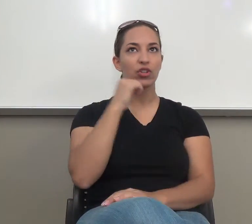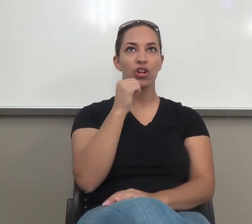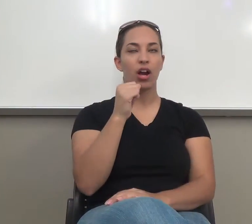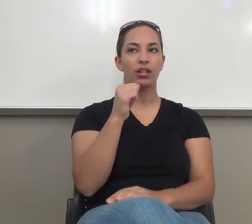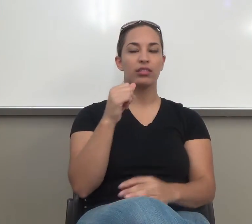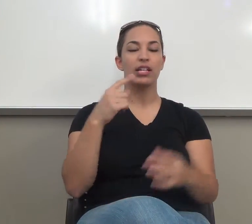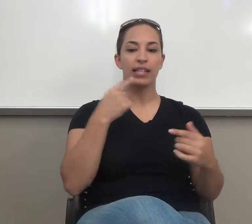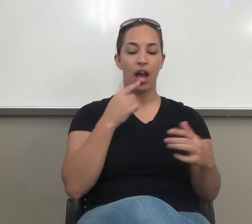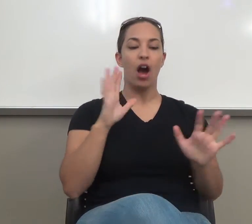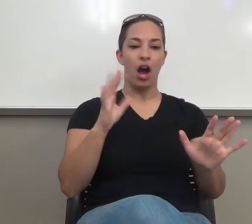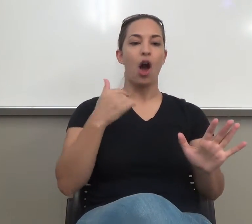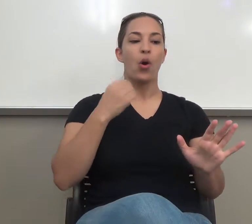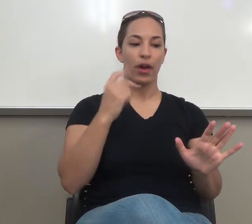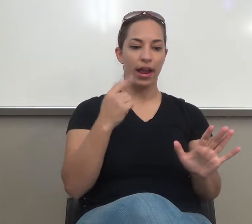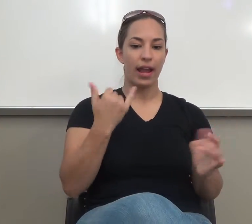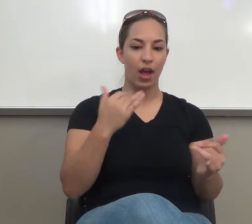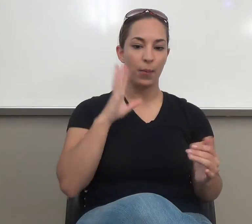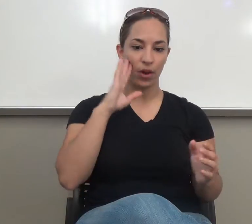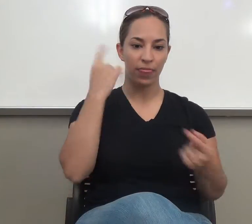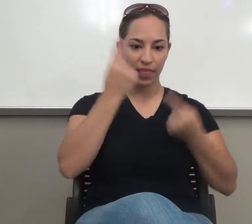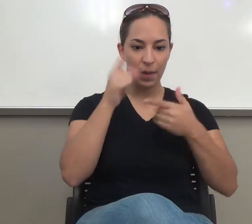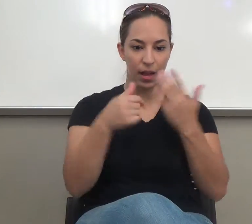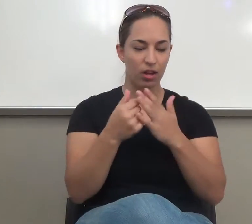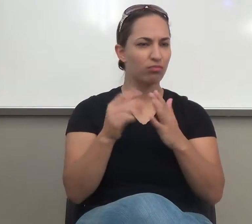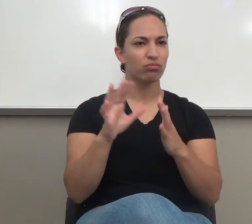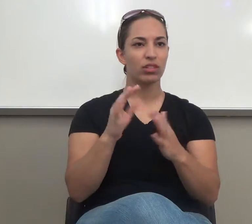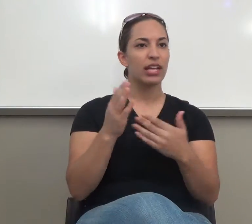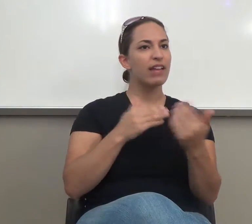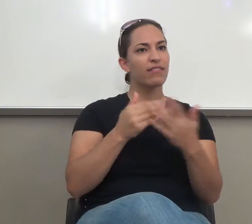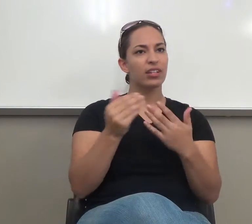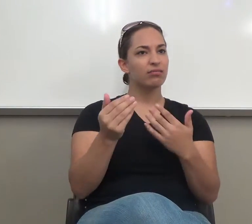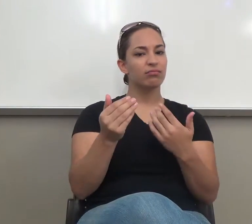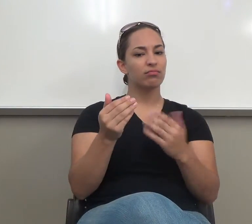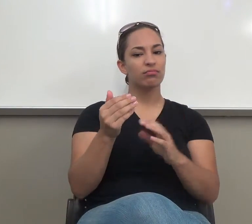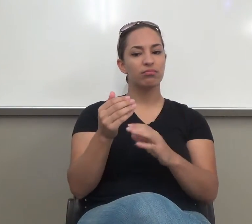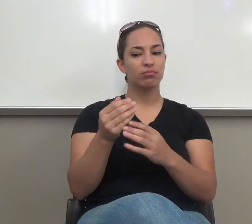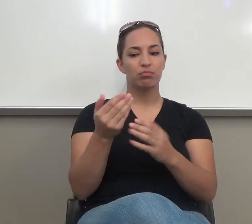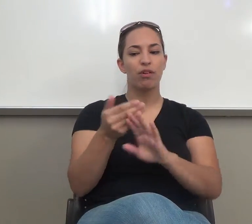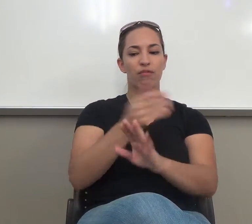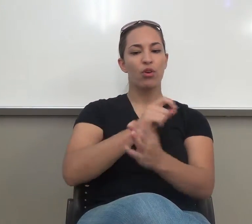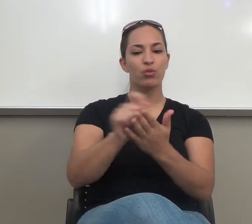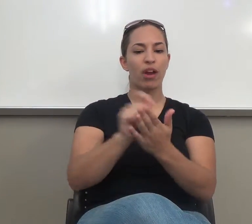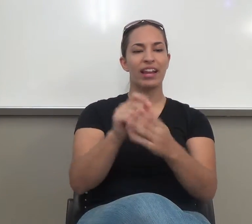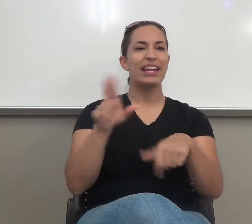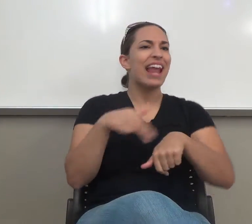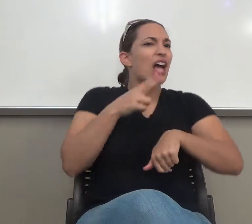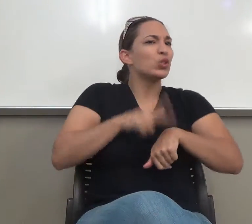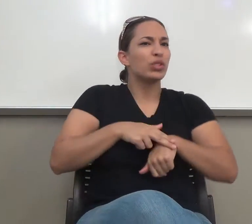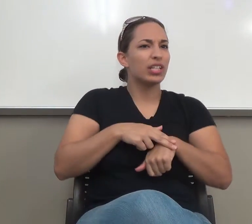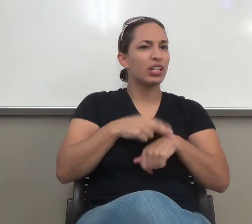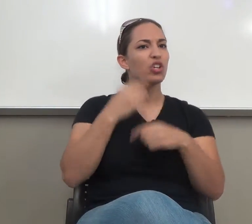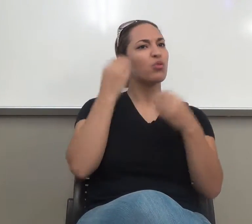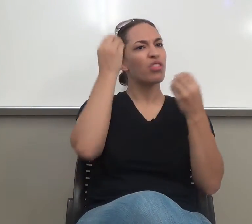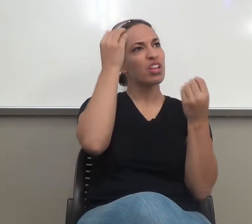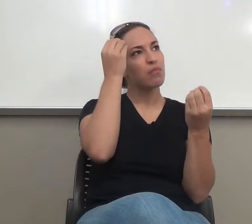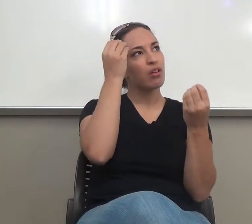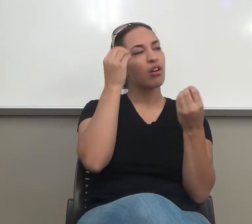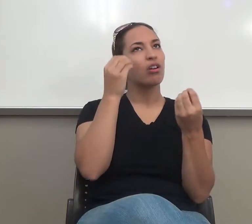whether you knew it or not, you kind of had to make a decision about whether you were going to write a literal answer. Or a figurative answer.